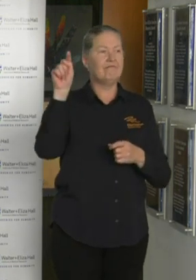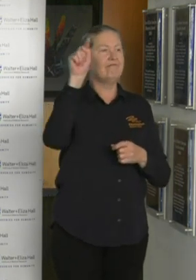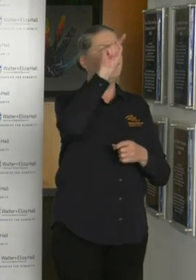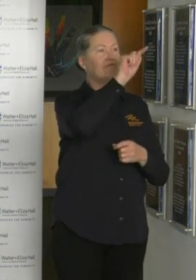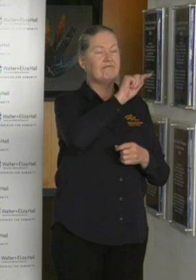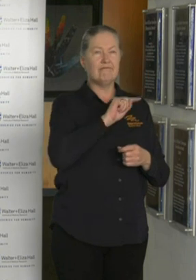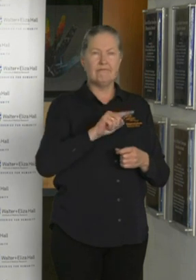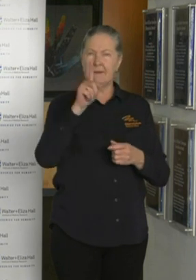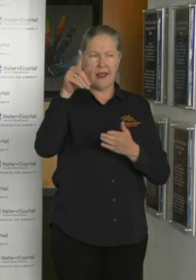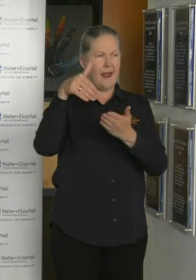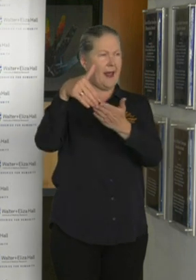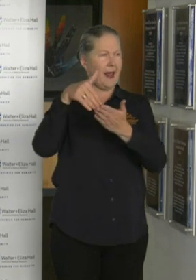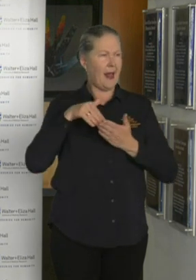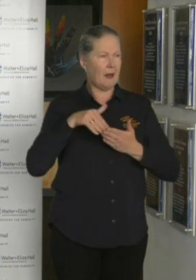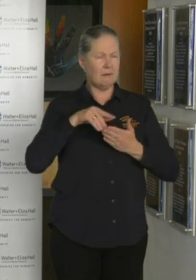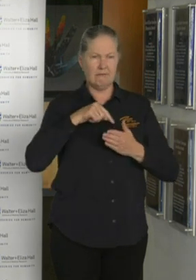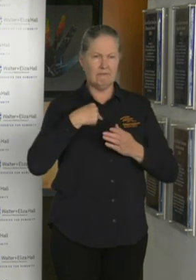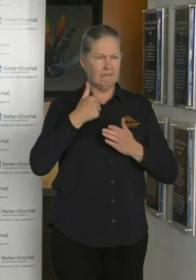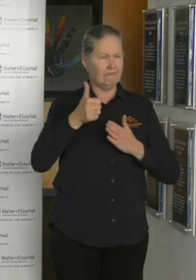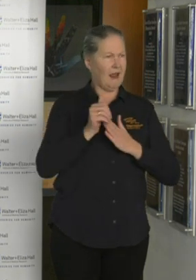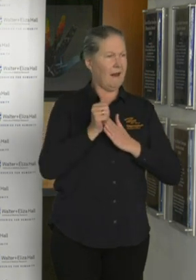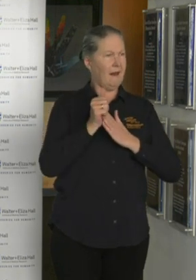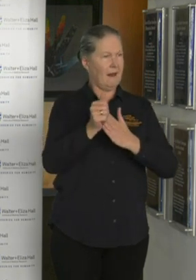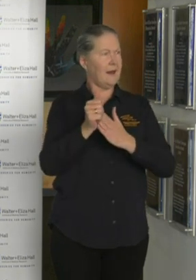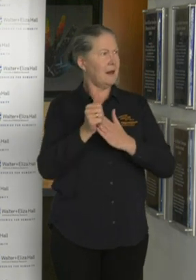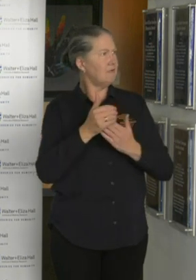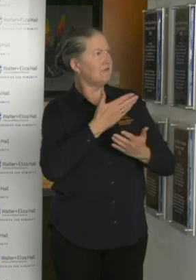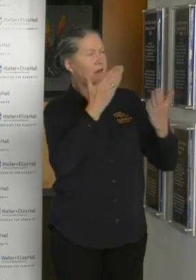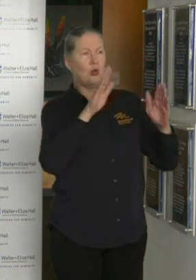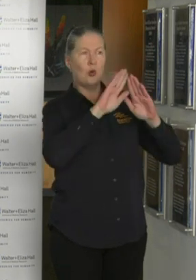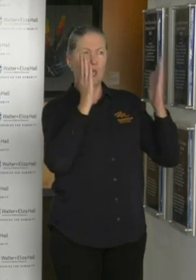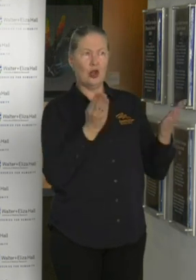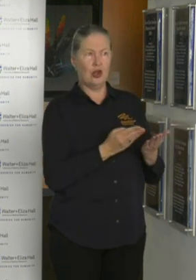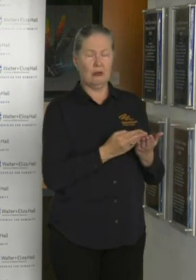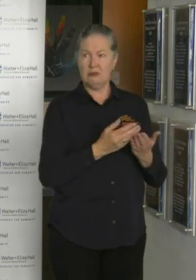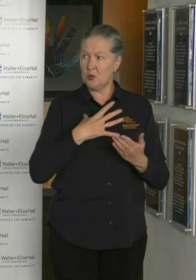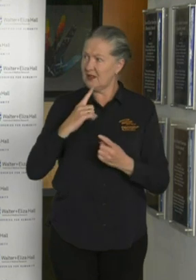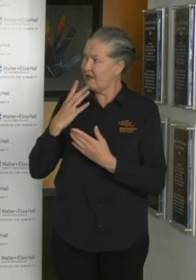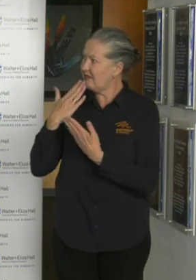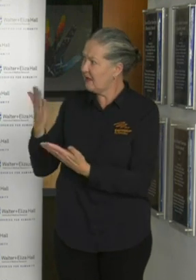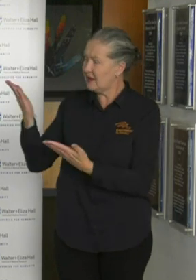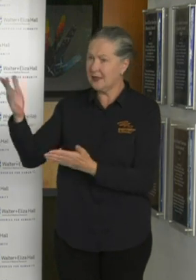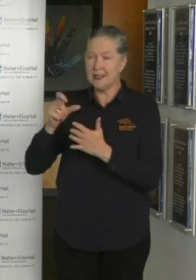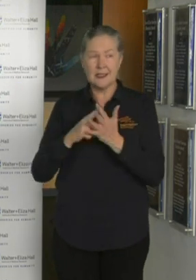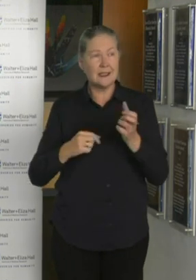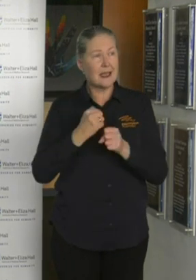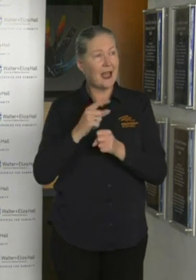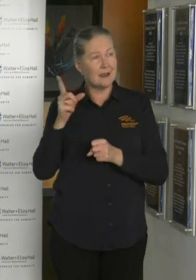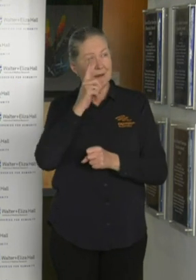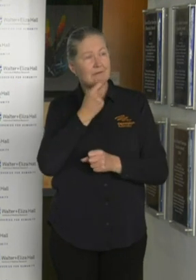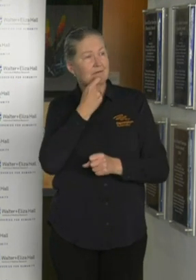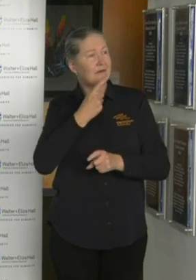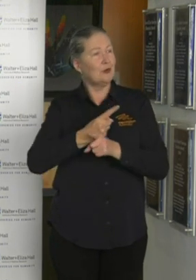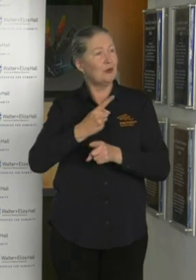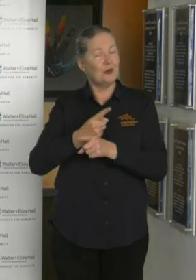helping to lead the world, helping to save lives. And Doug, I want to say thank you to you. I invite you to say a few words and